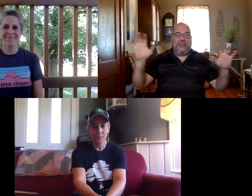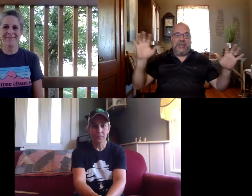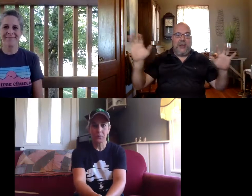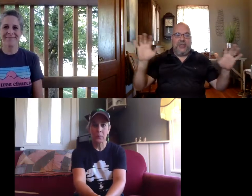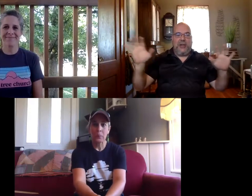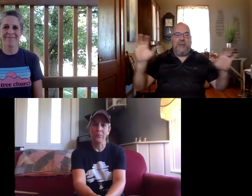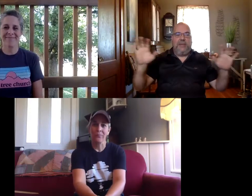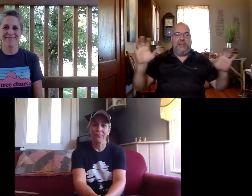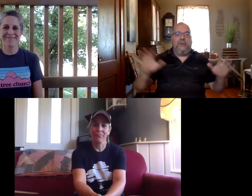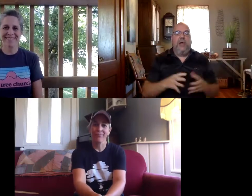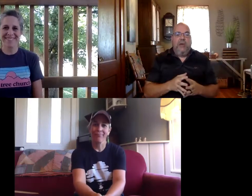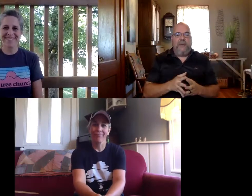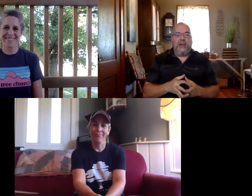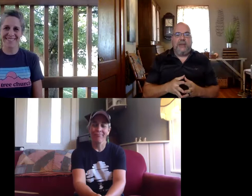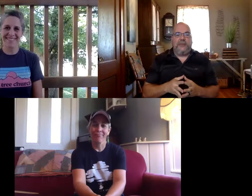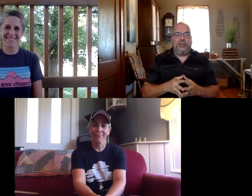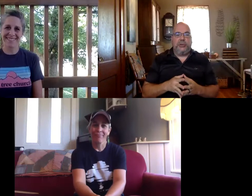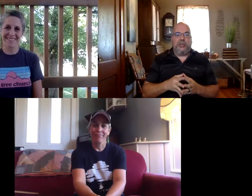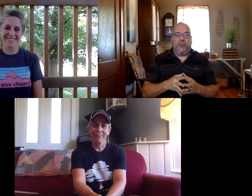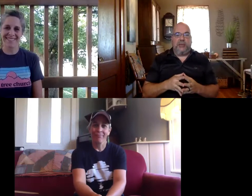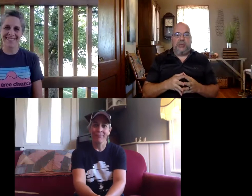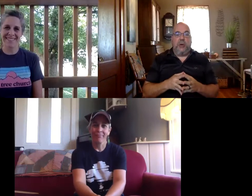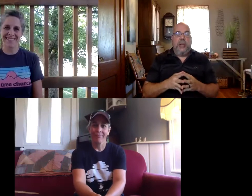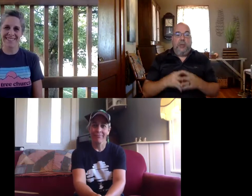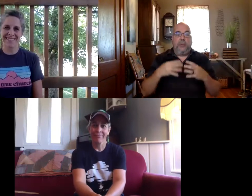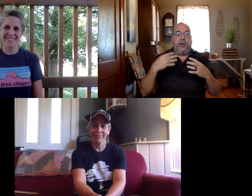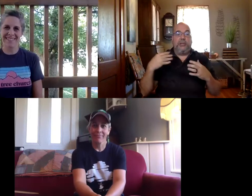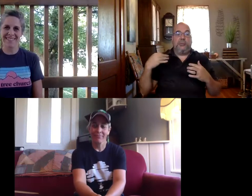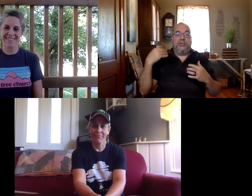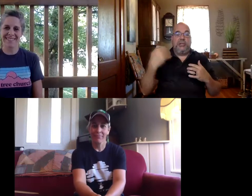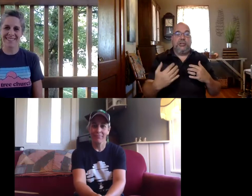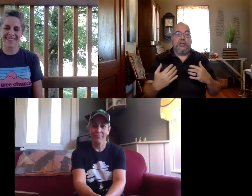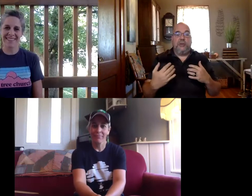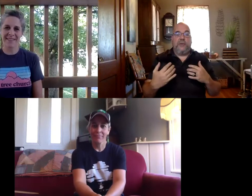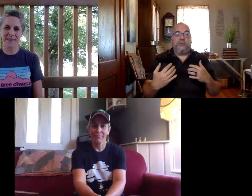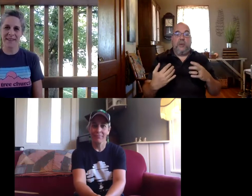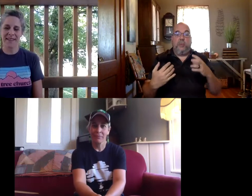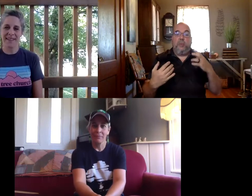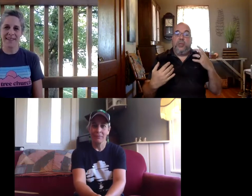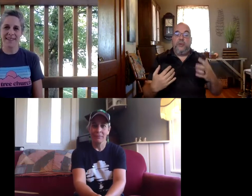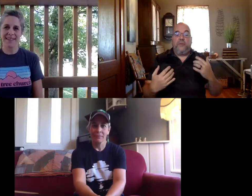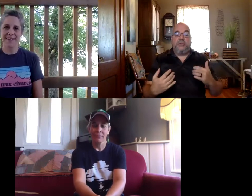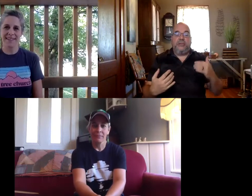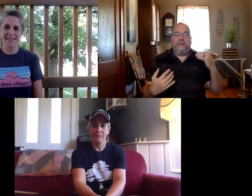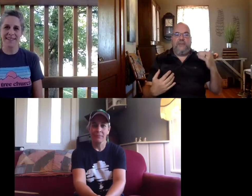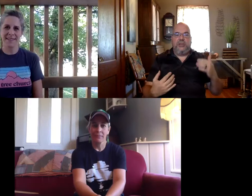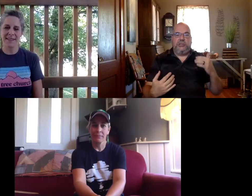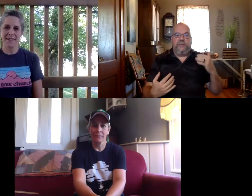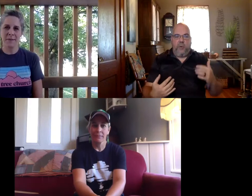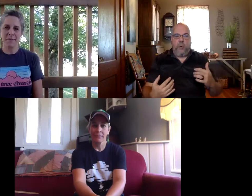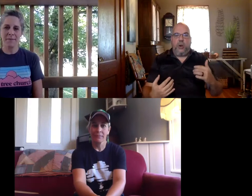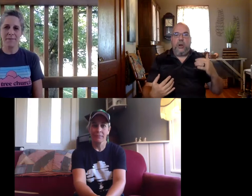it zoom style we thought it might be a little fun and different to do it this way so what we're going to do is we're going to teach you the new verse but the new verse is